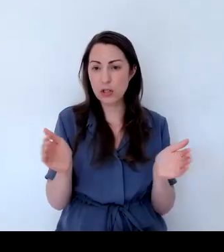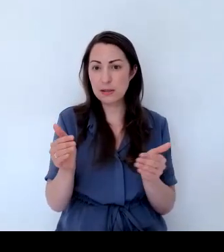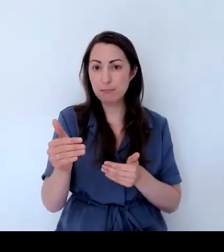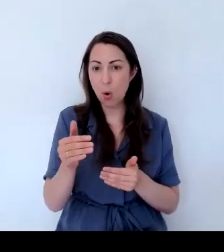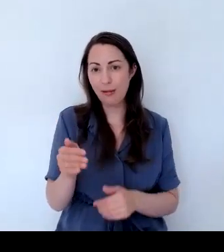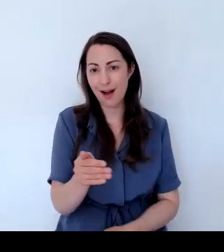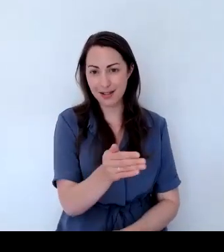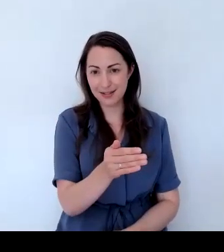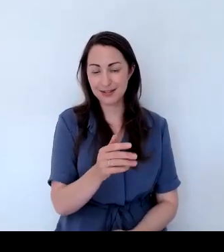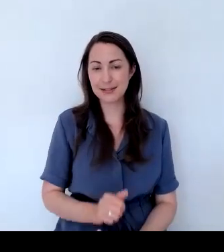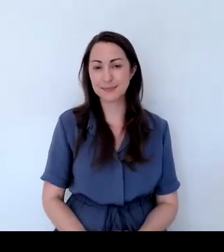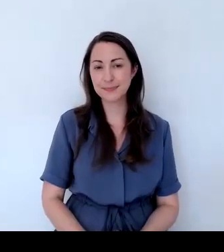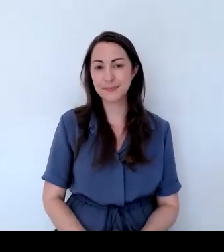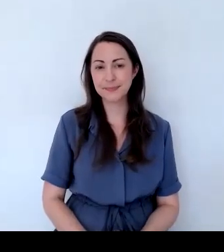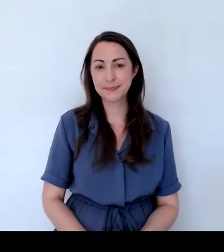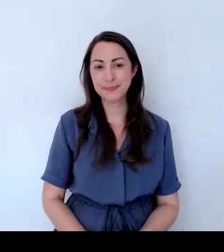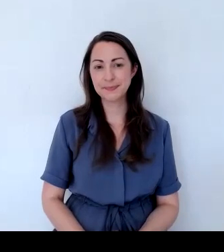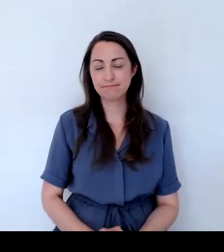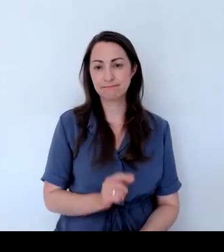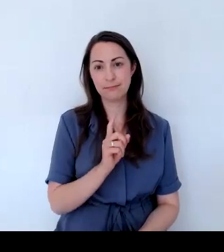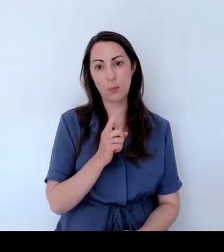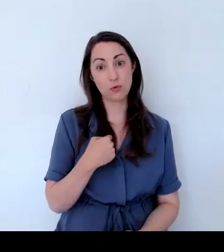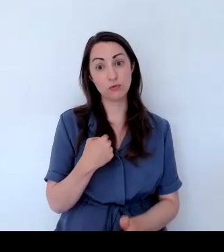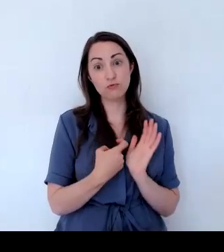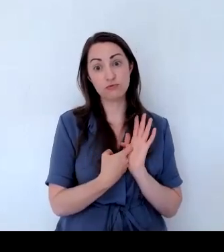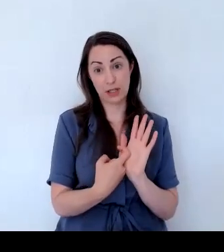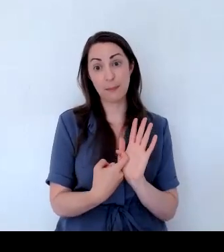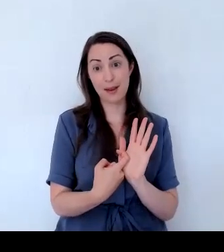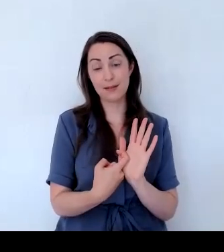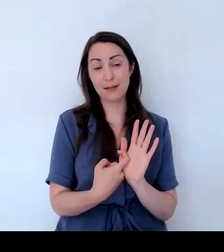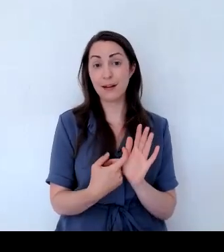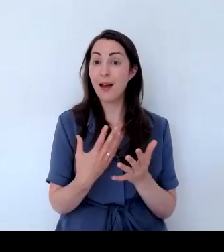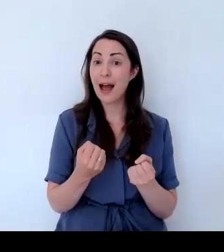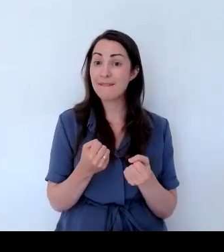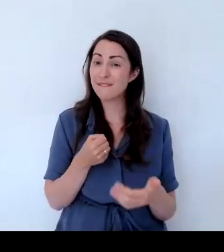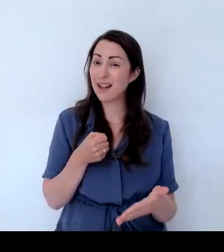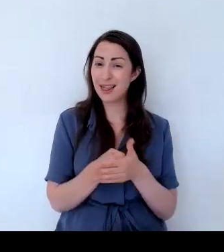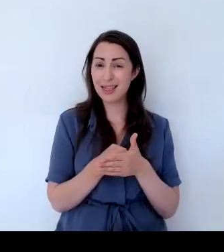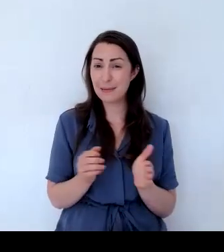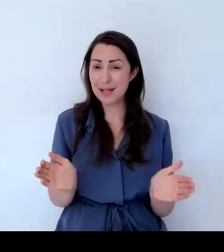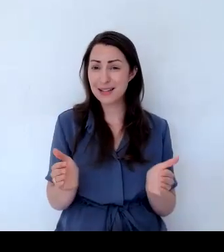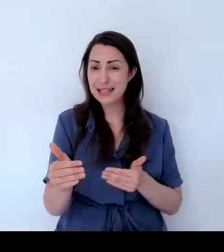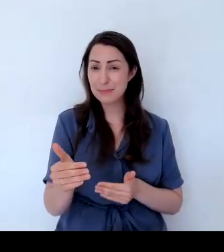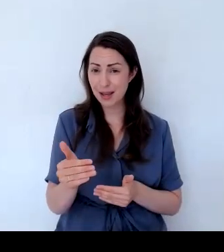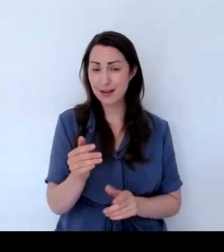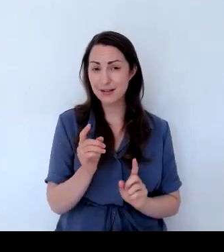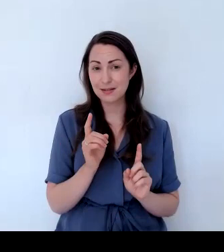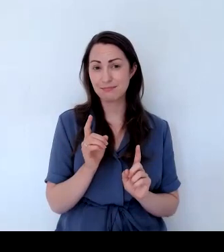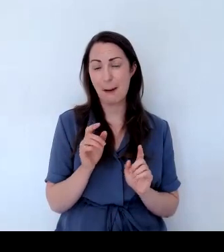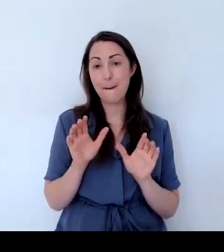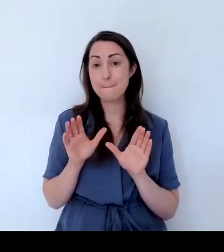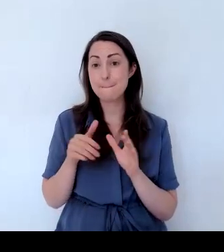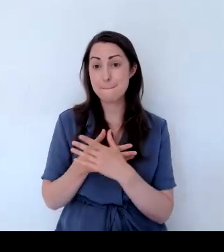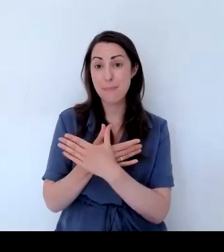So this is one I would really recommend if you've got a limited space. Because that is a magnet for butterflies.